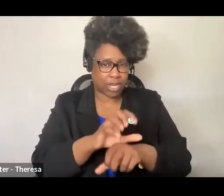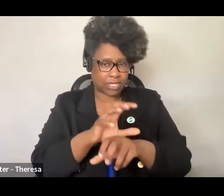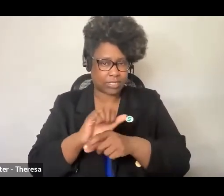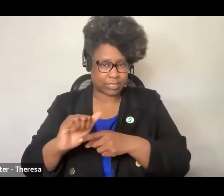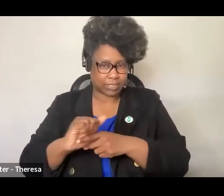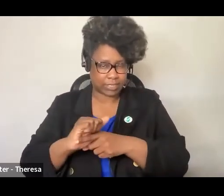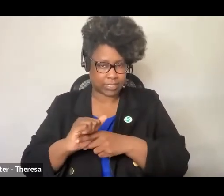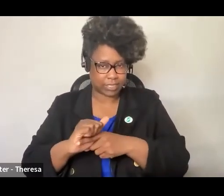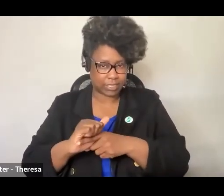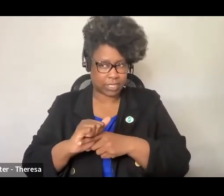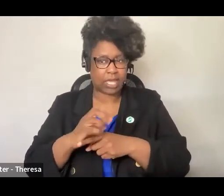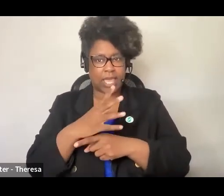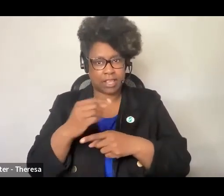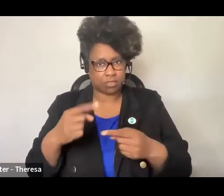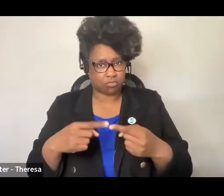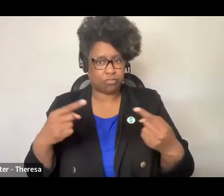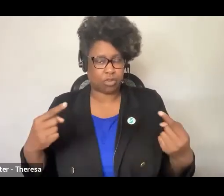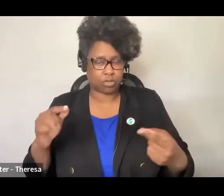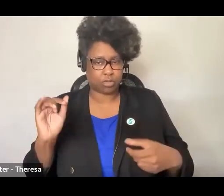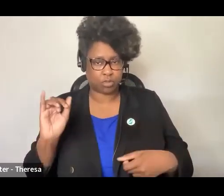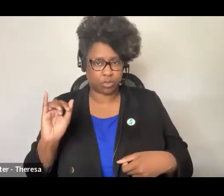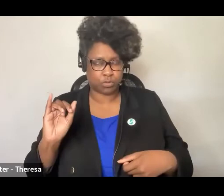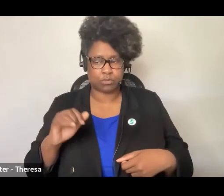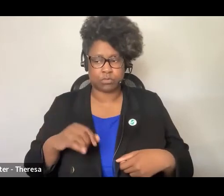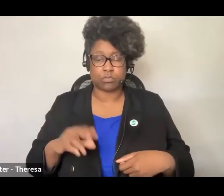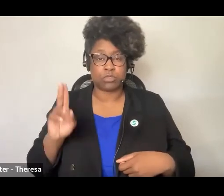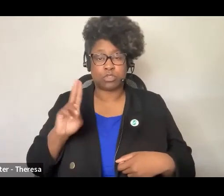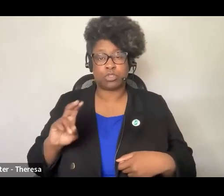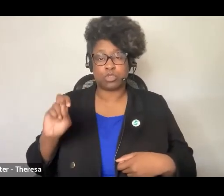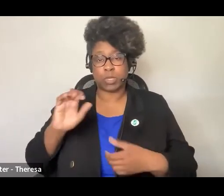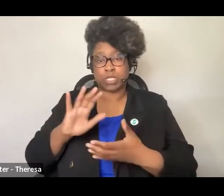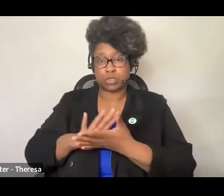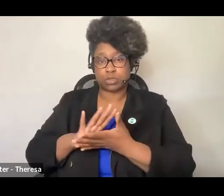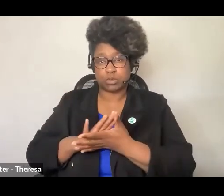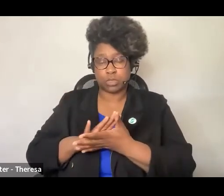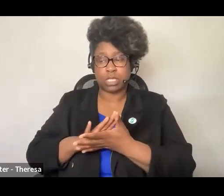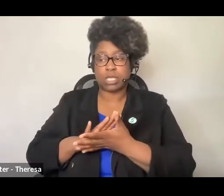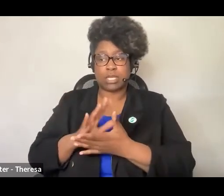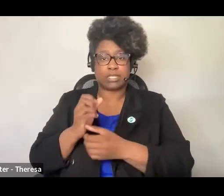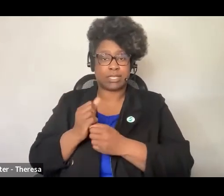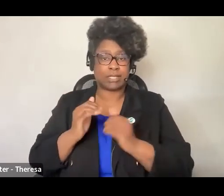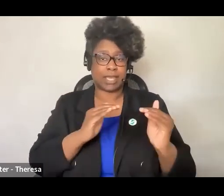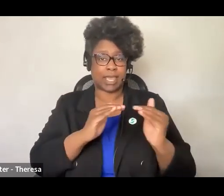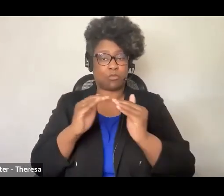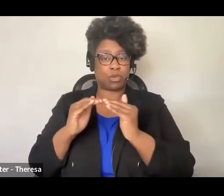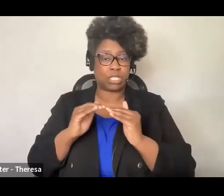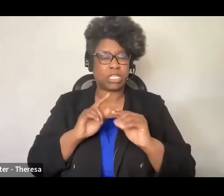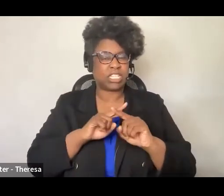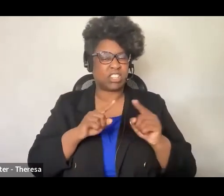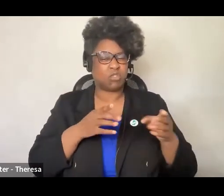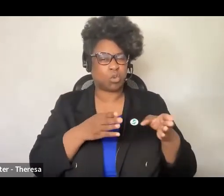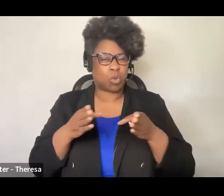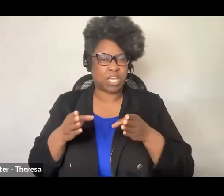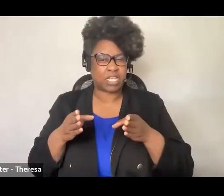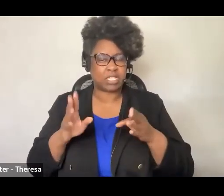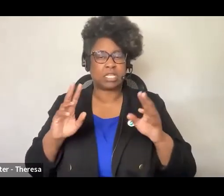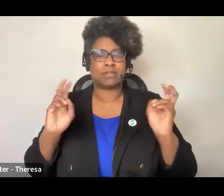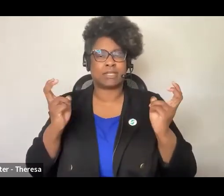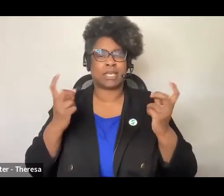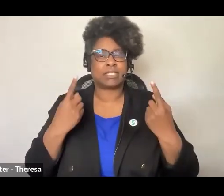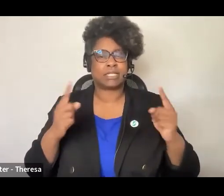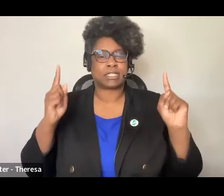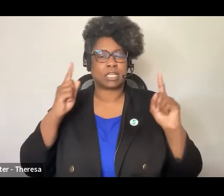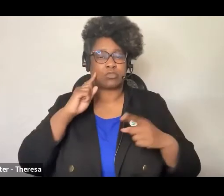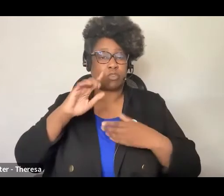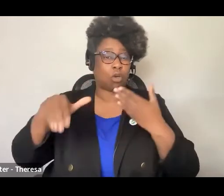the problems of U.S. schooling and the routes to achieving equity in different ways. Success for All aimed to achieve equity